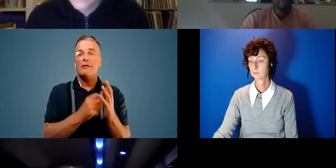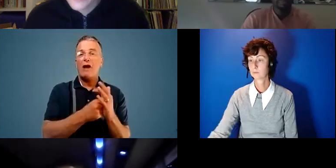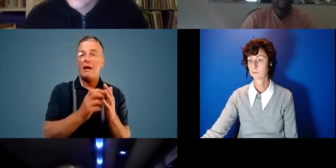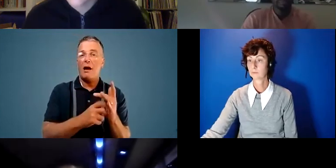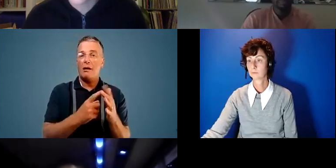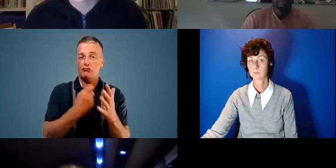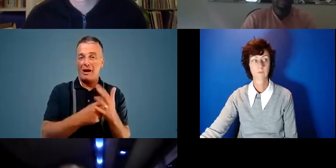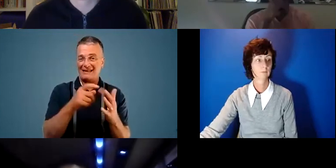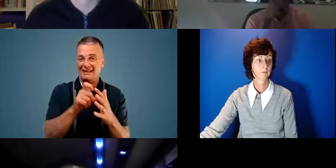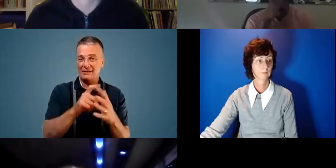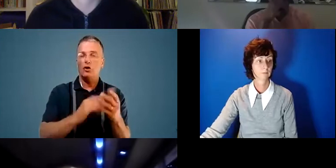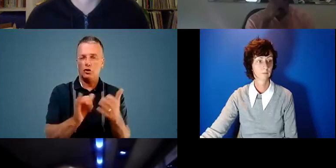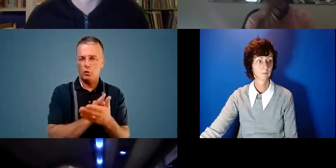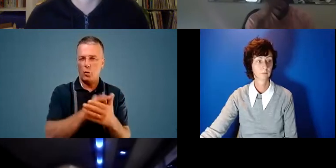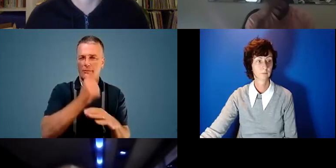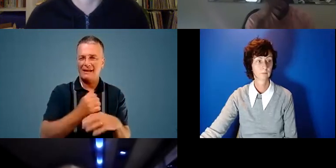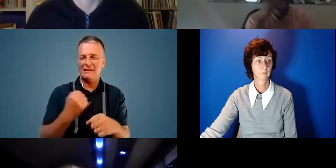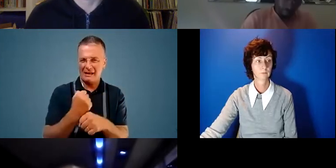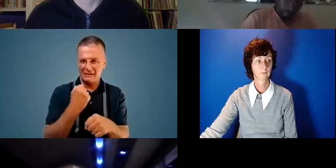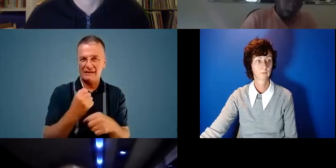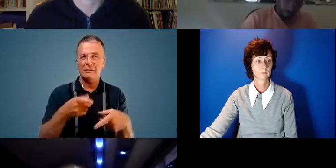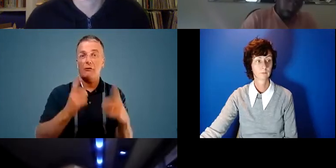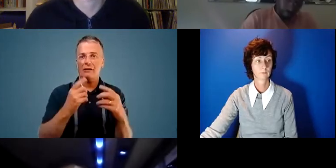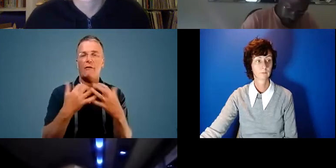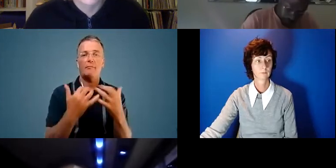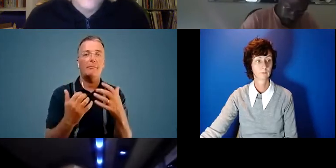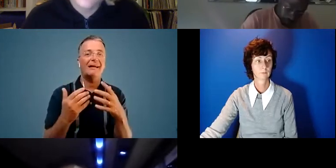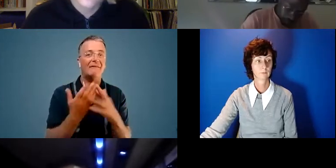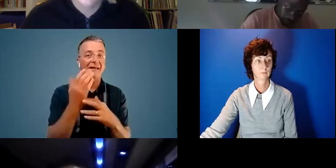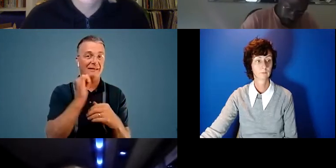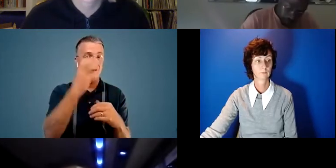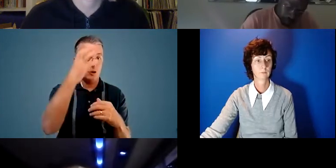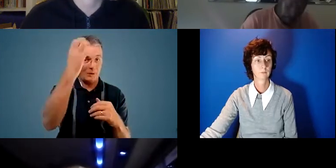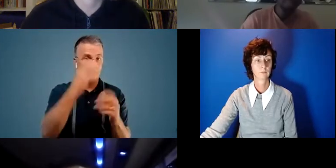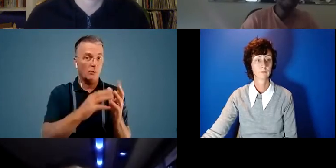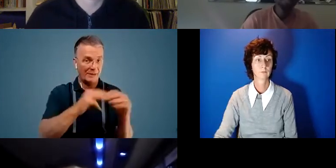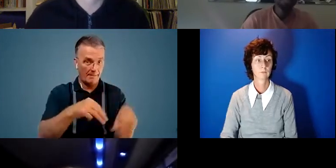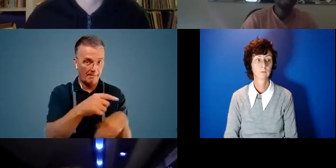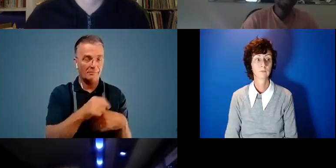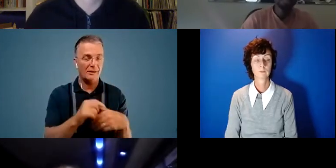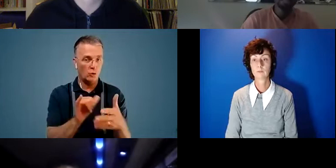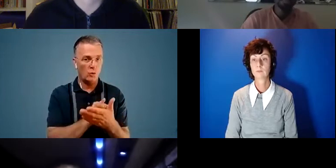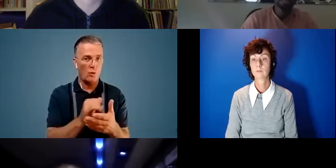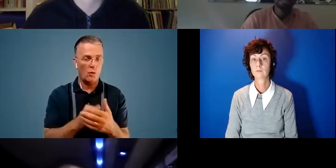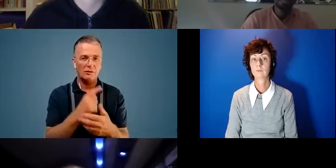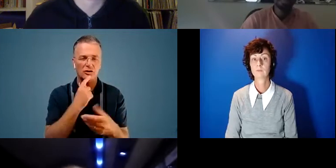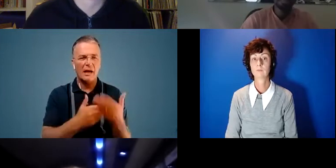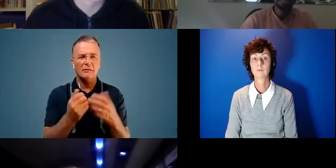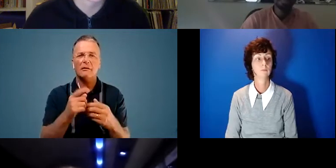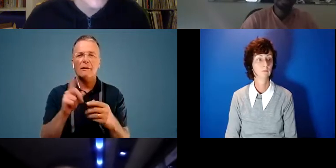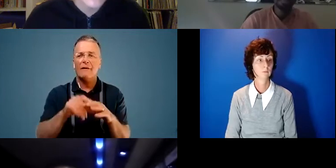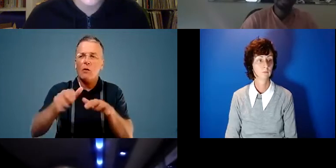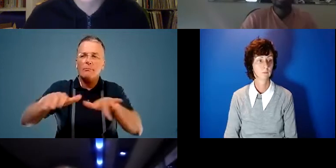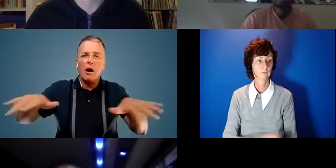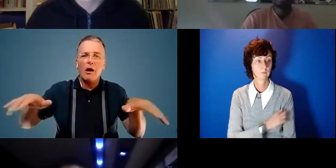-based activist and director of public events at queen's museum um has described how people from historically marginalized communities have barriers to participate